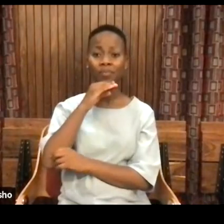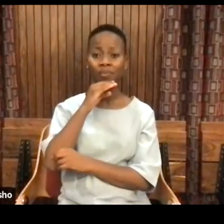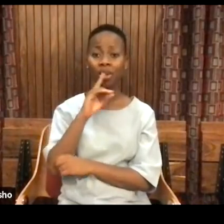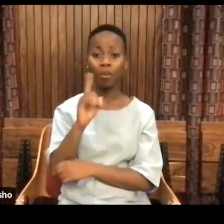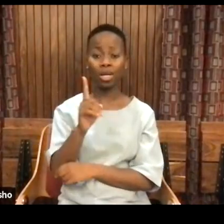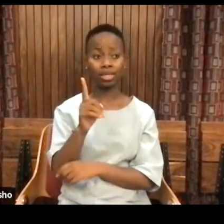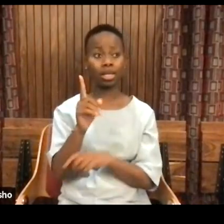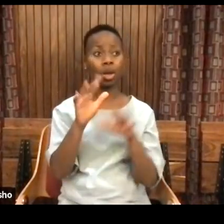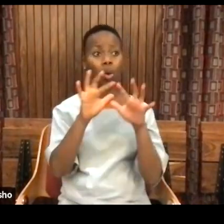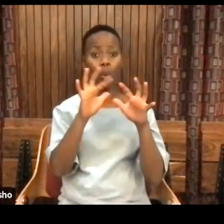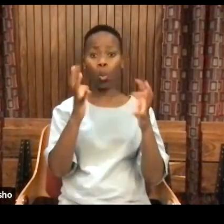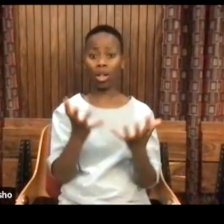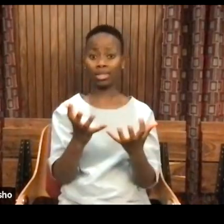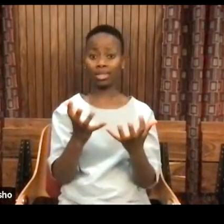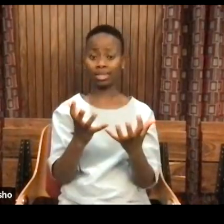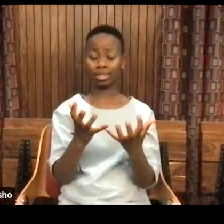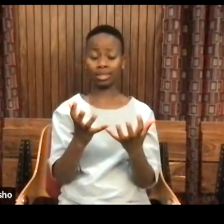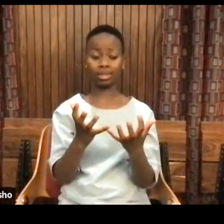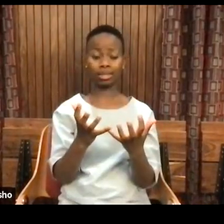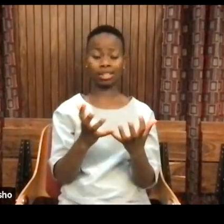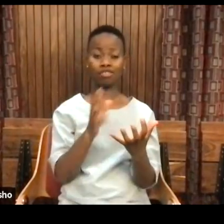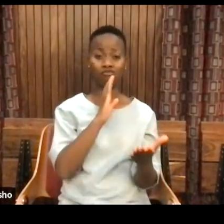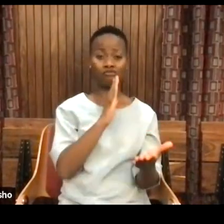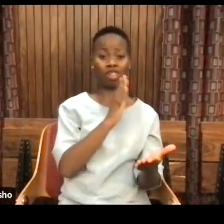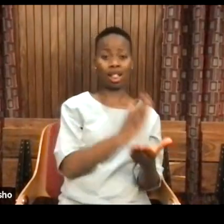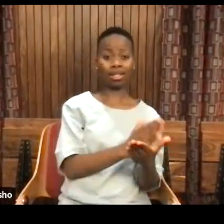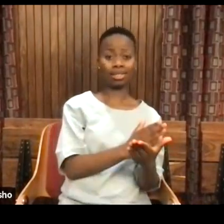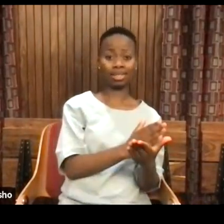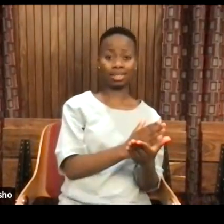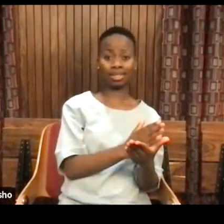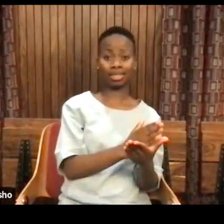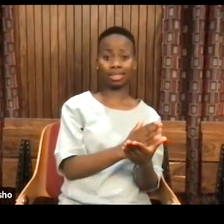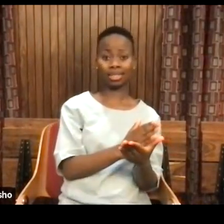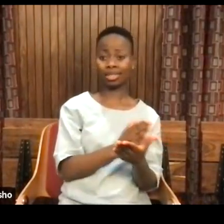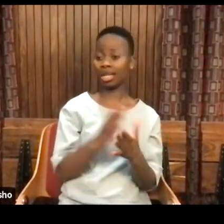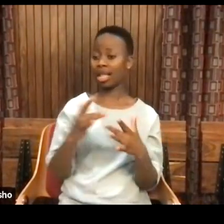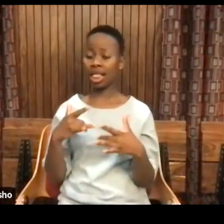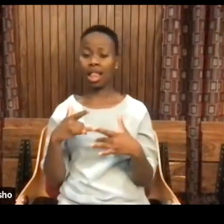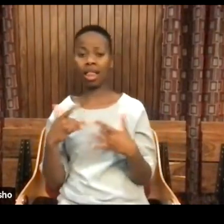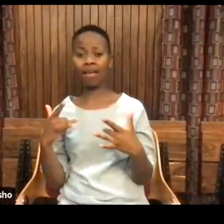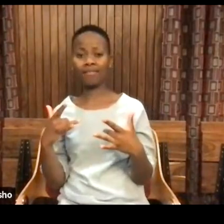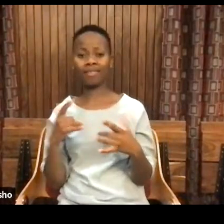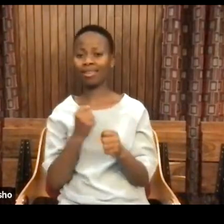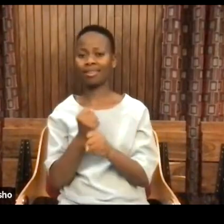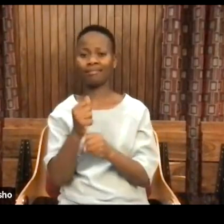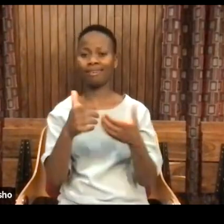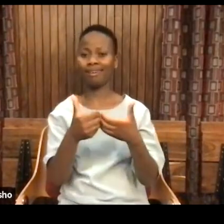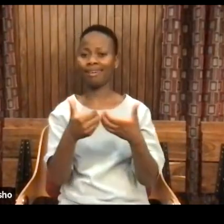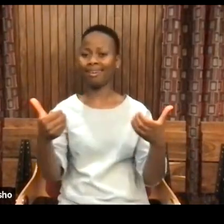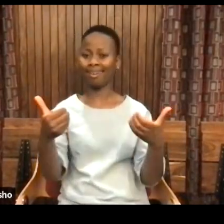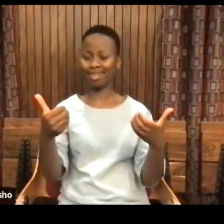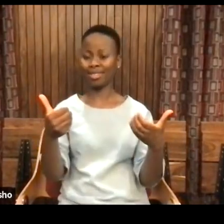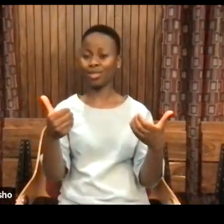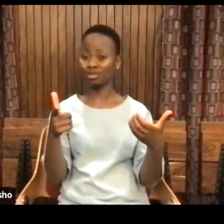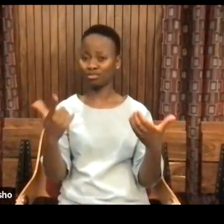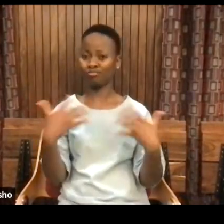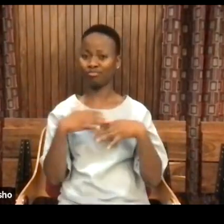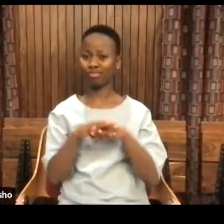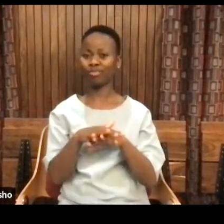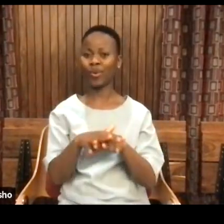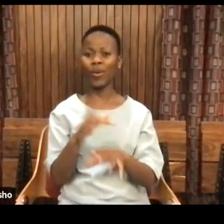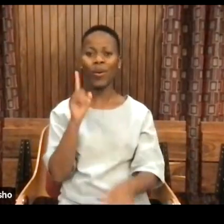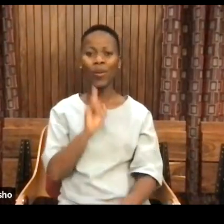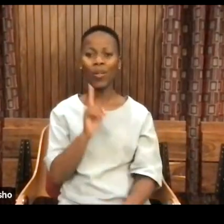the knowledge of reality from the knowledge of how to live together. So they also created